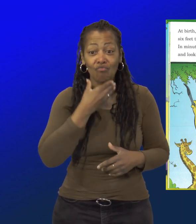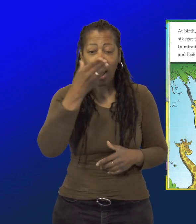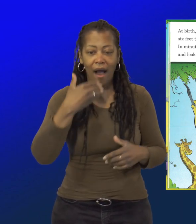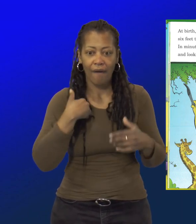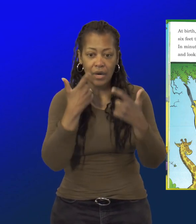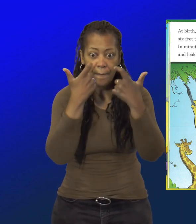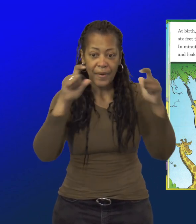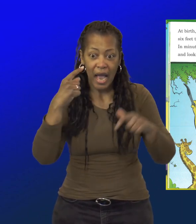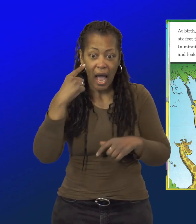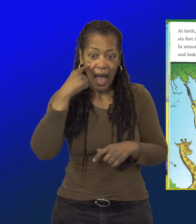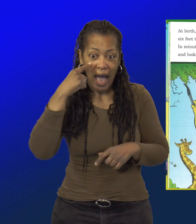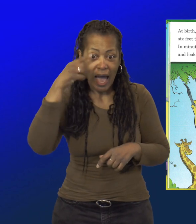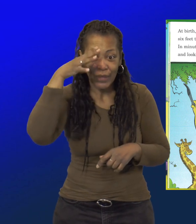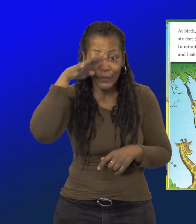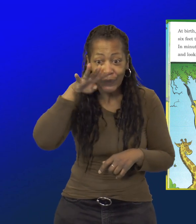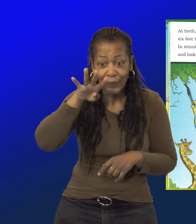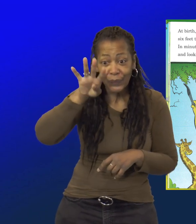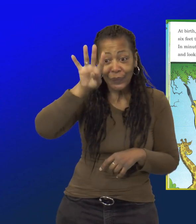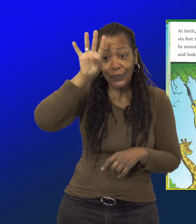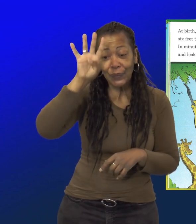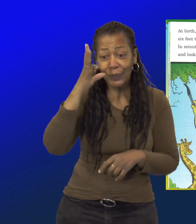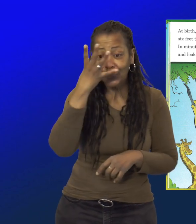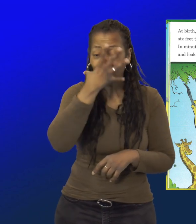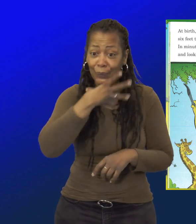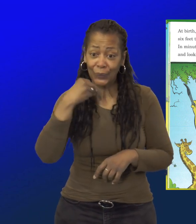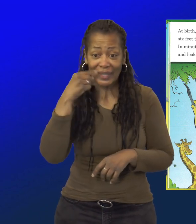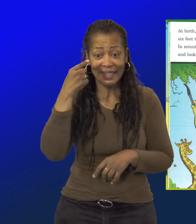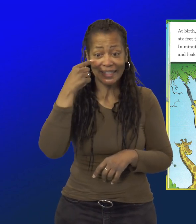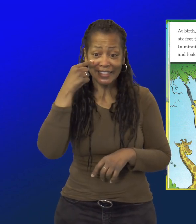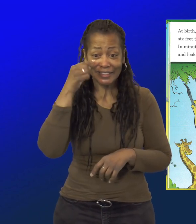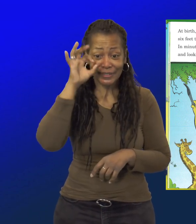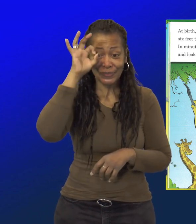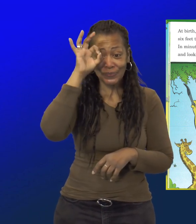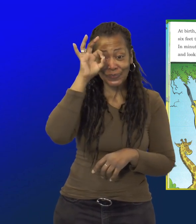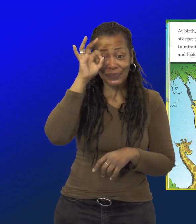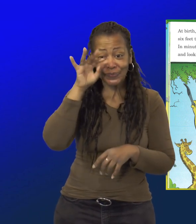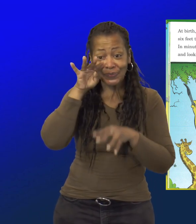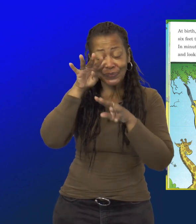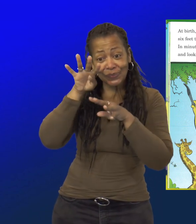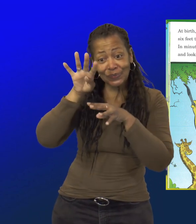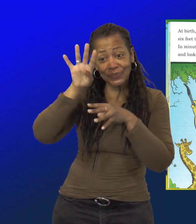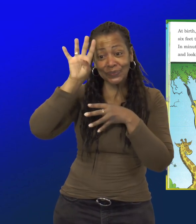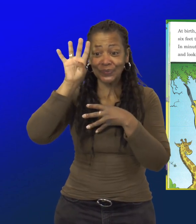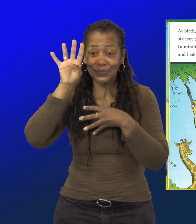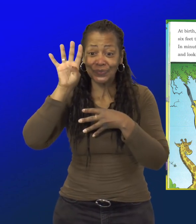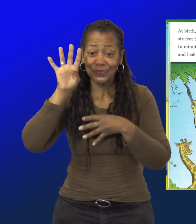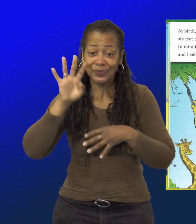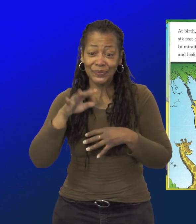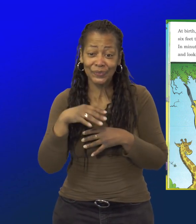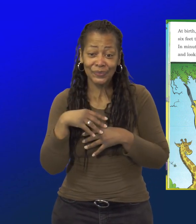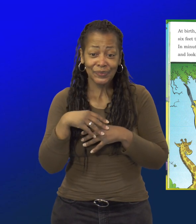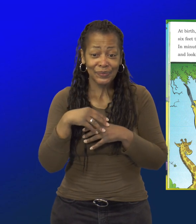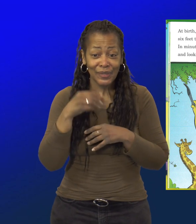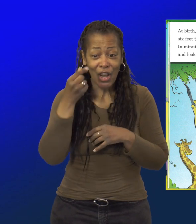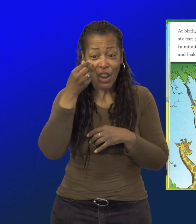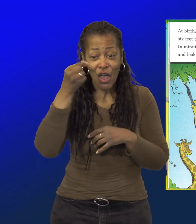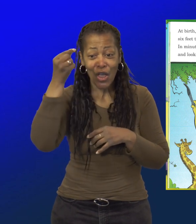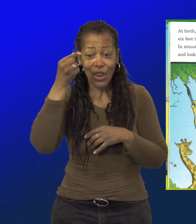Giraffes have big eyes with long lashes that bat at the dust and the